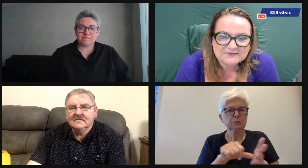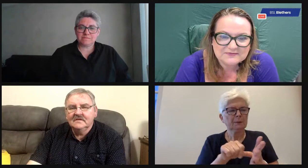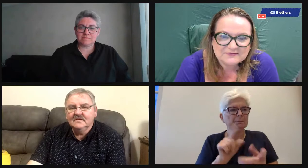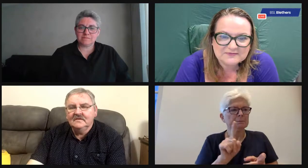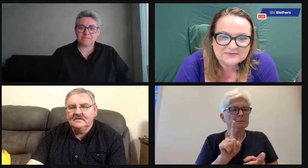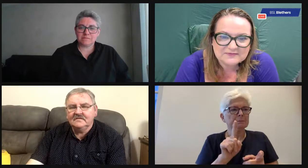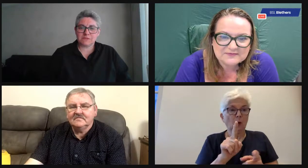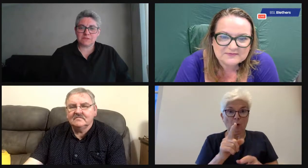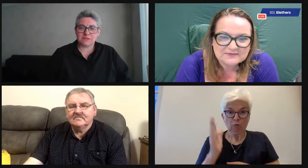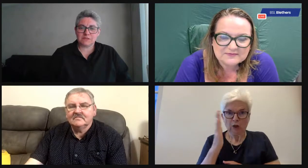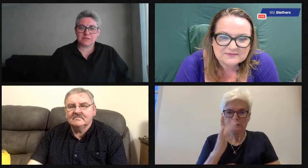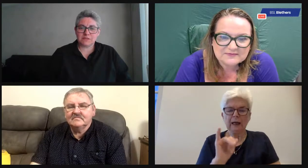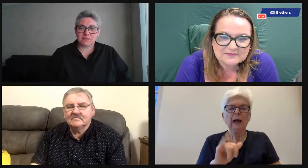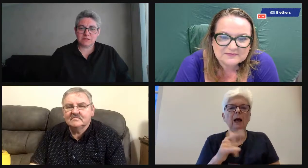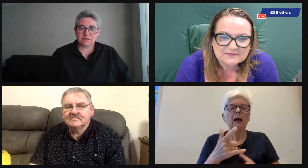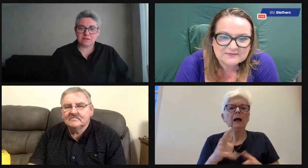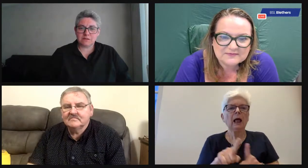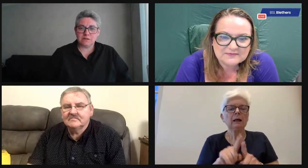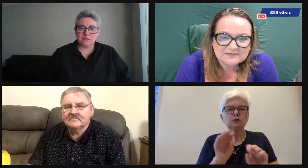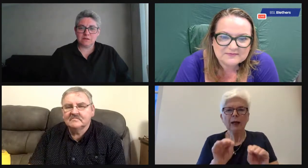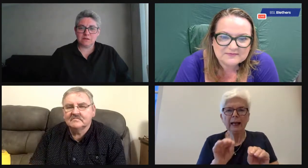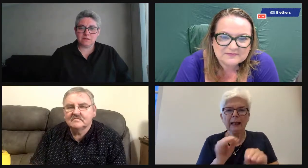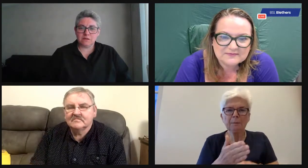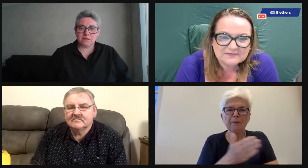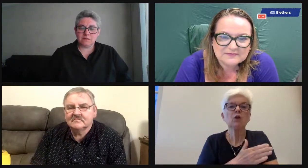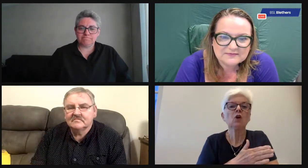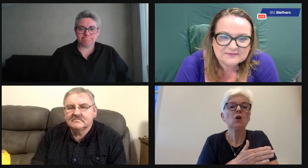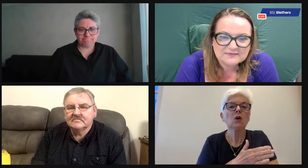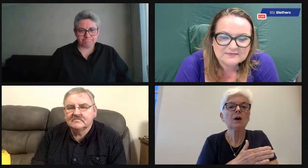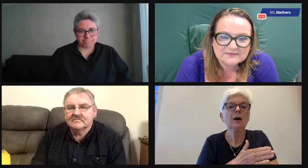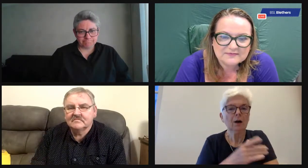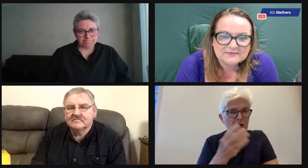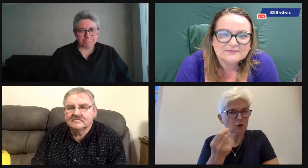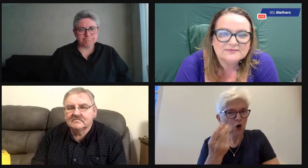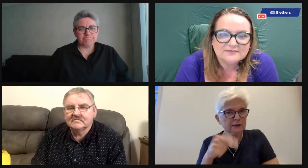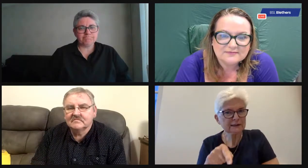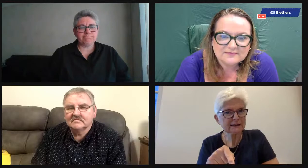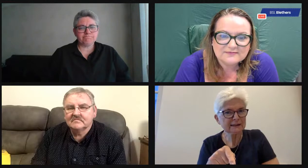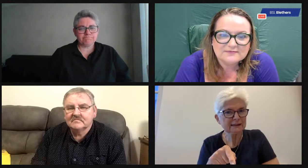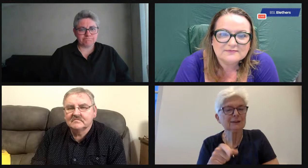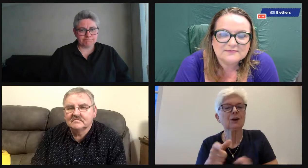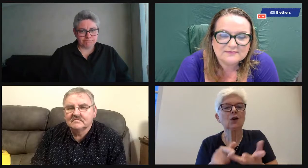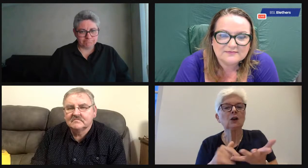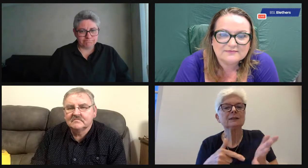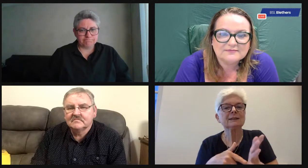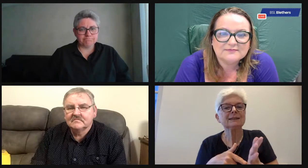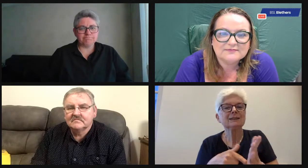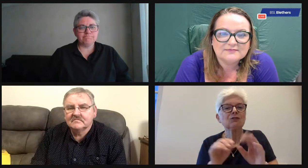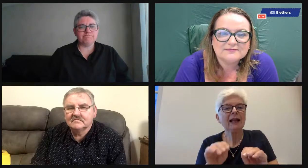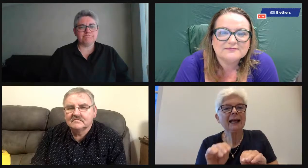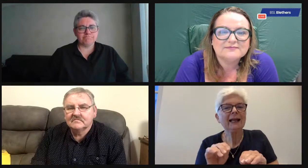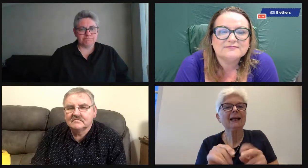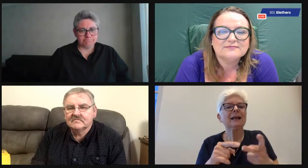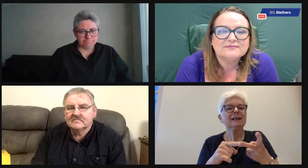I think there's something I'm not sure. You can volunteer, but I think you do have to have some training on that.